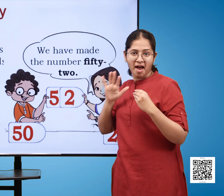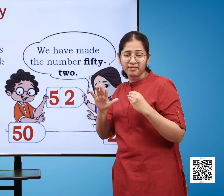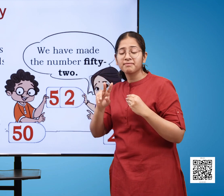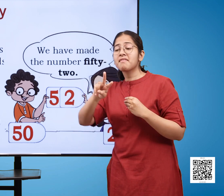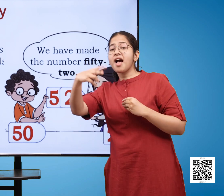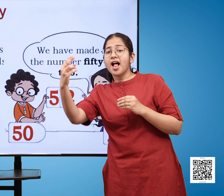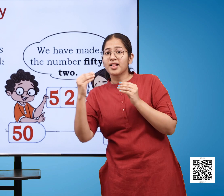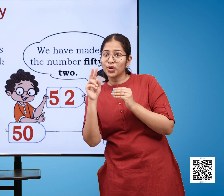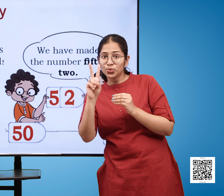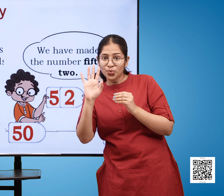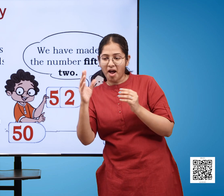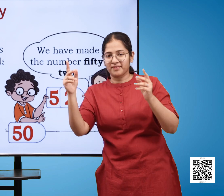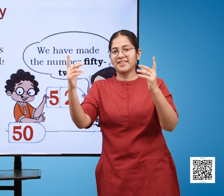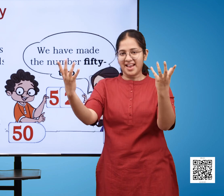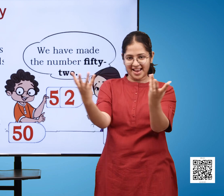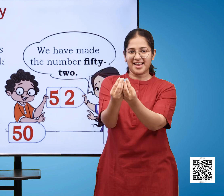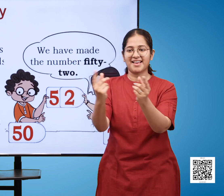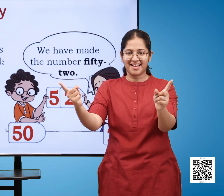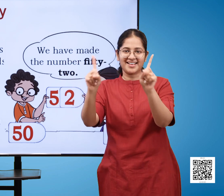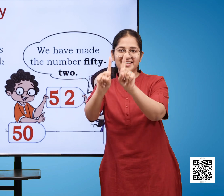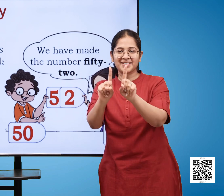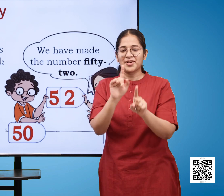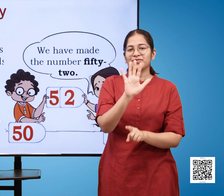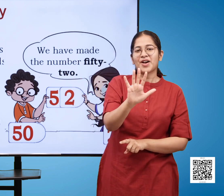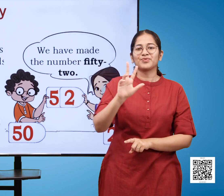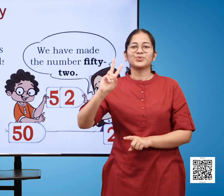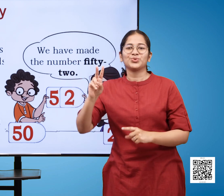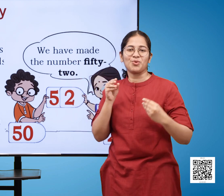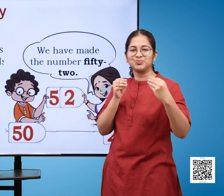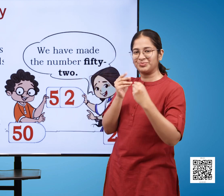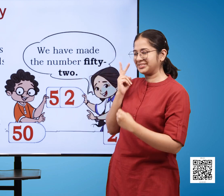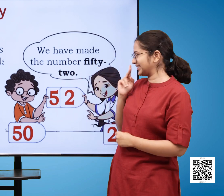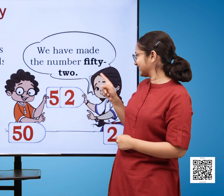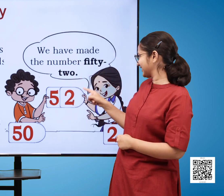2 will come together and form the number 52 as shown in the image